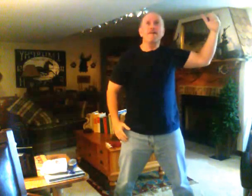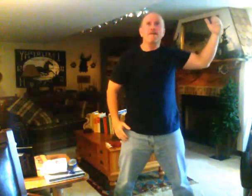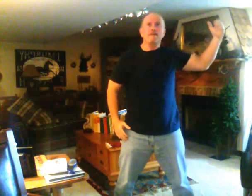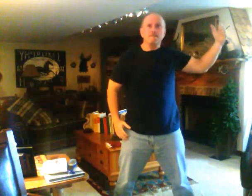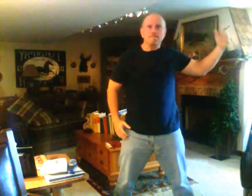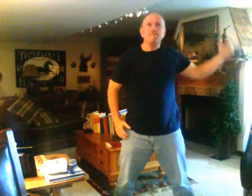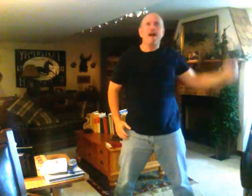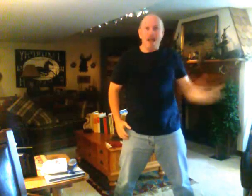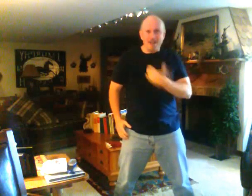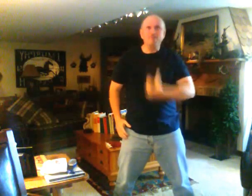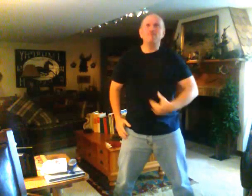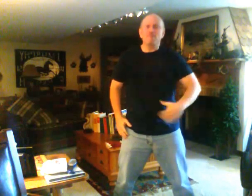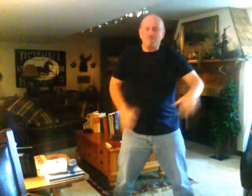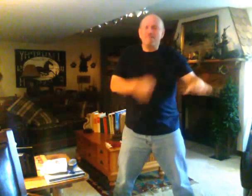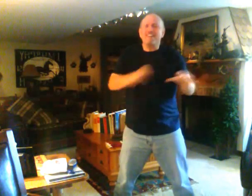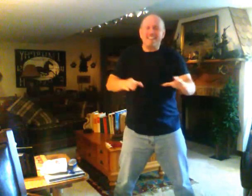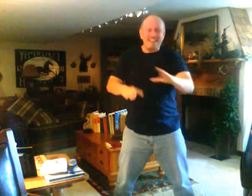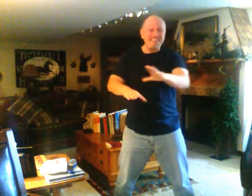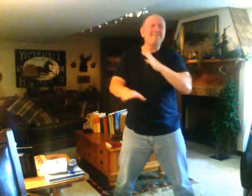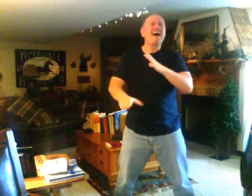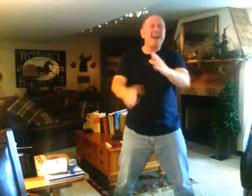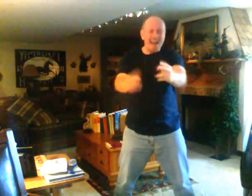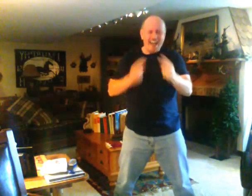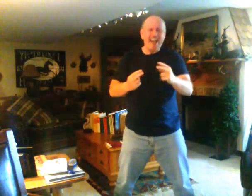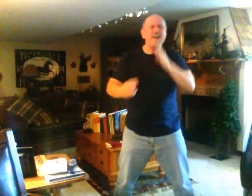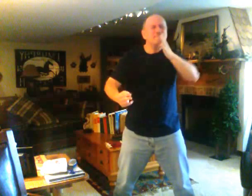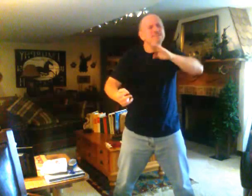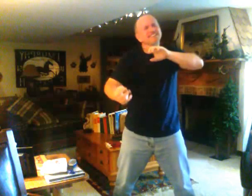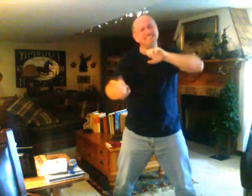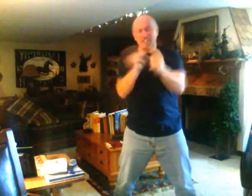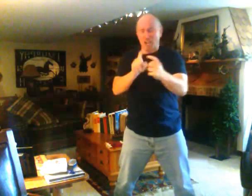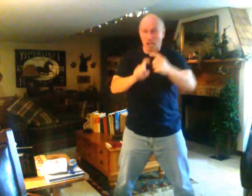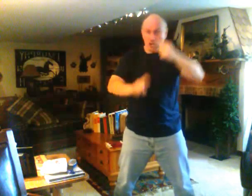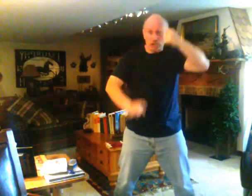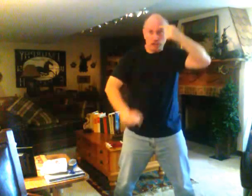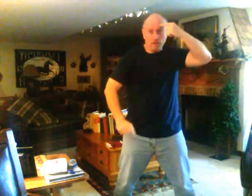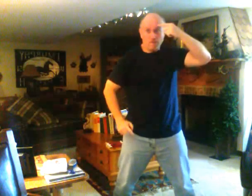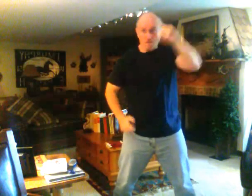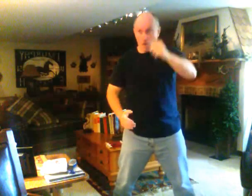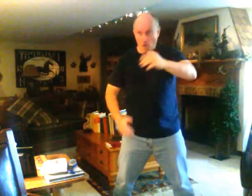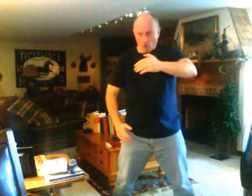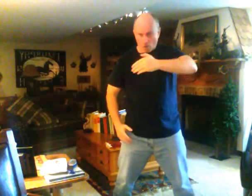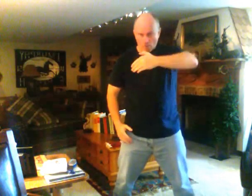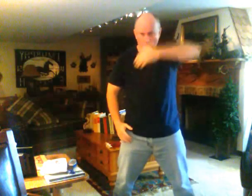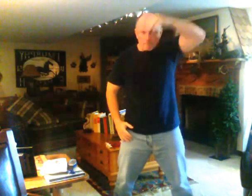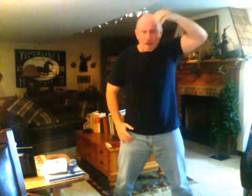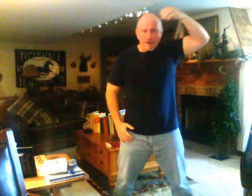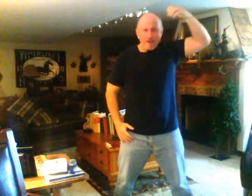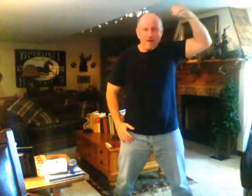I do believe I have been changed for the better.